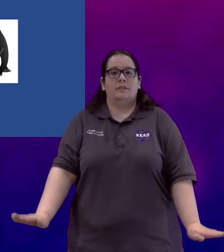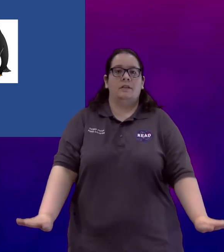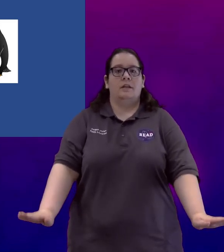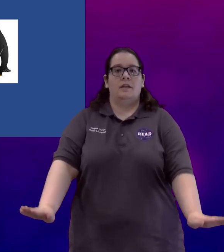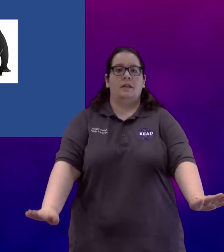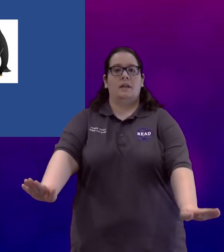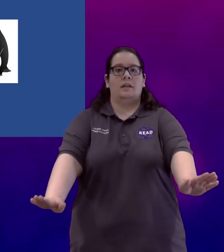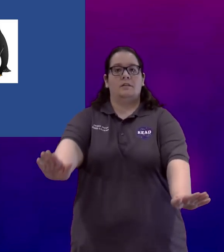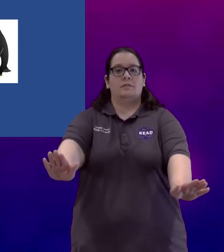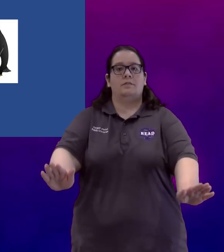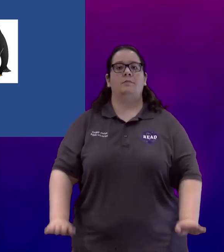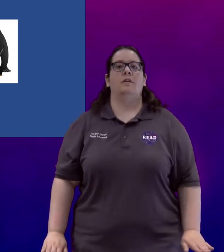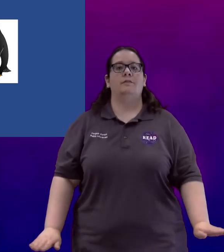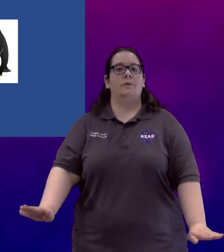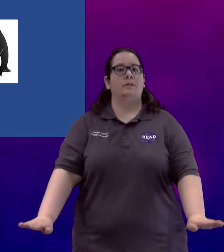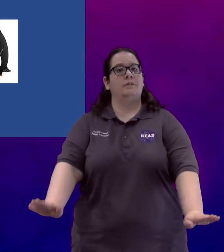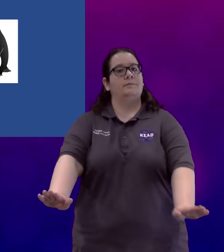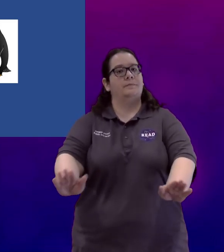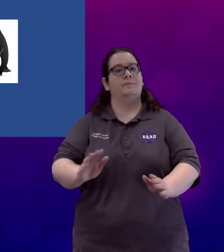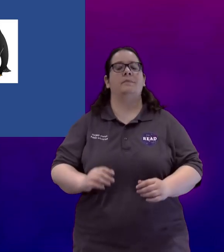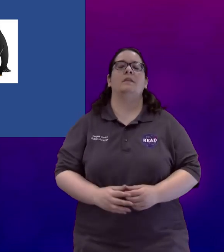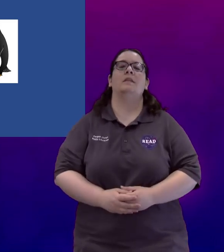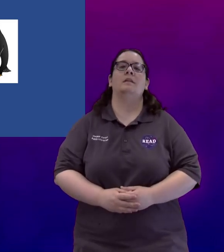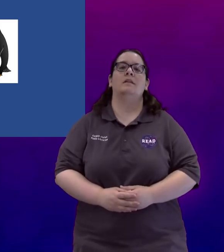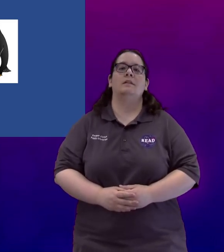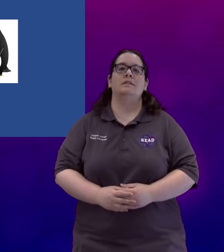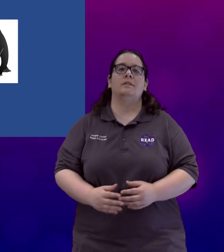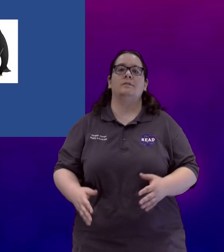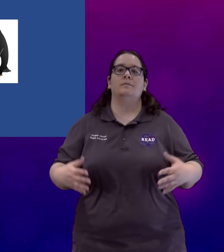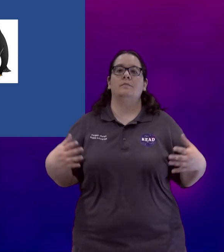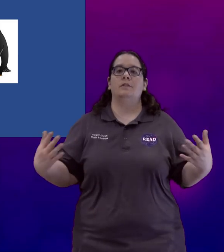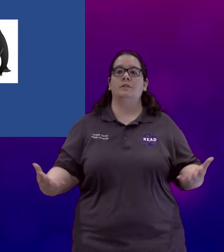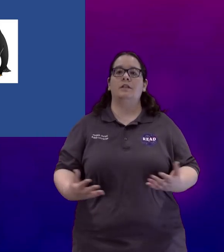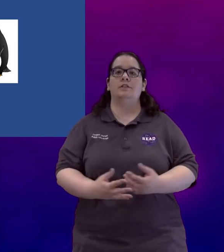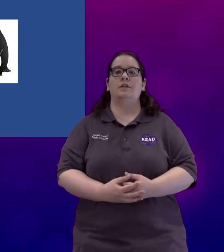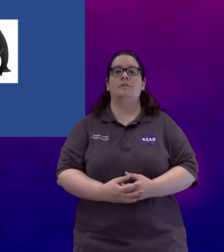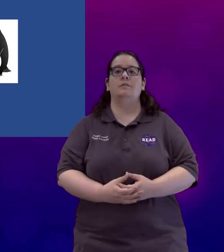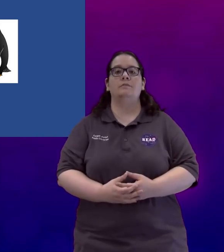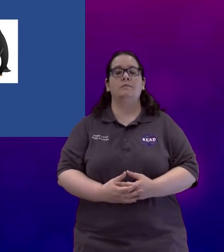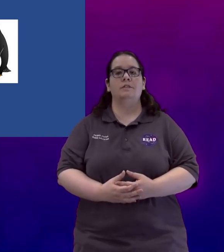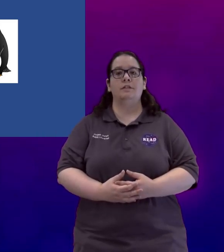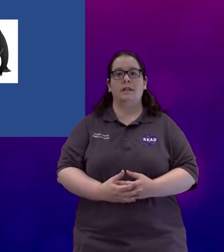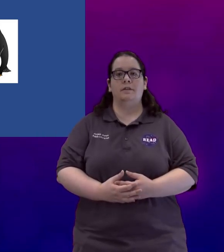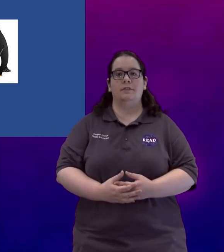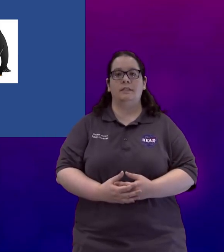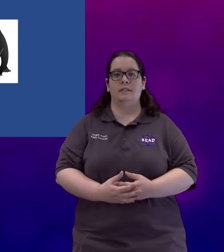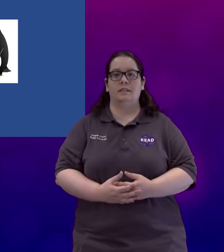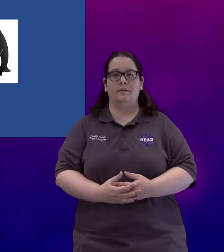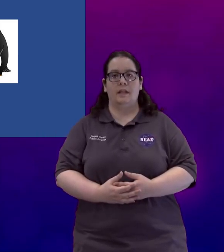and walk forward. So we're trying to show certain characteristics of an